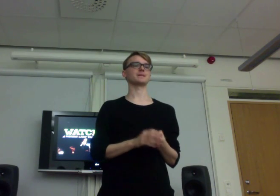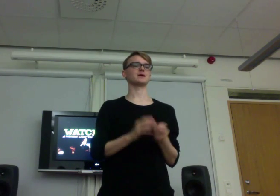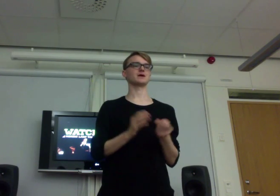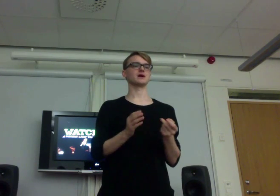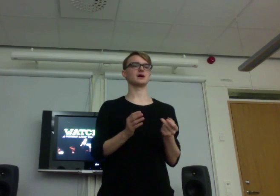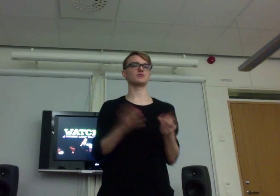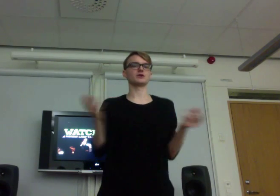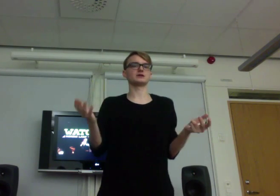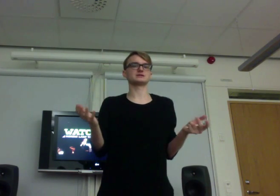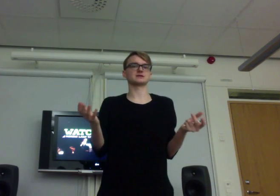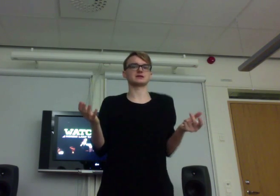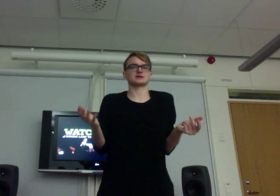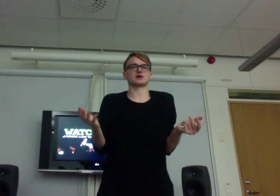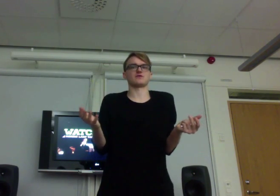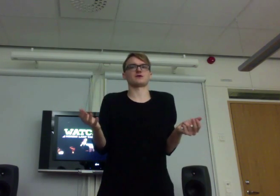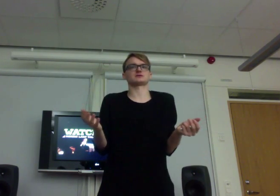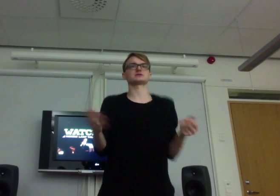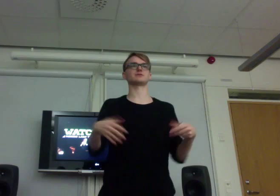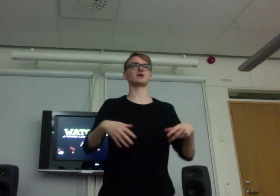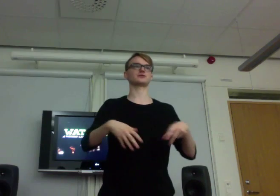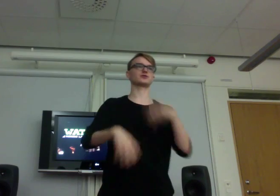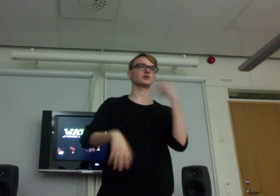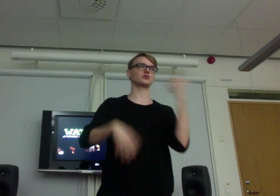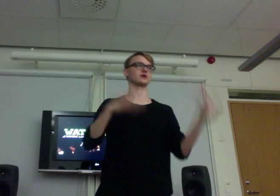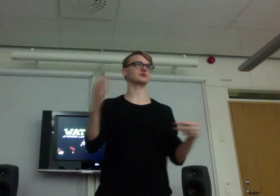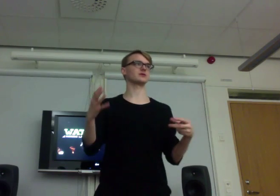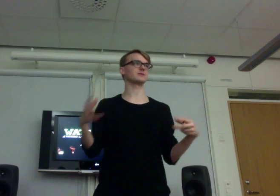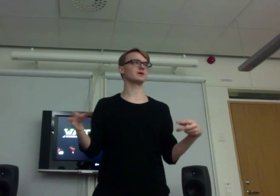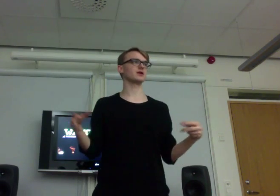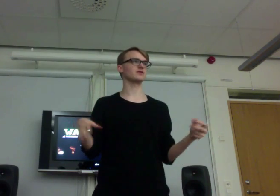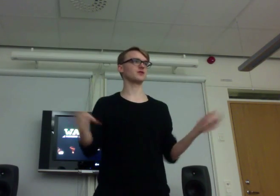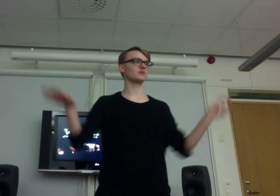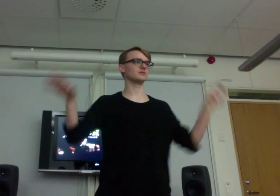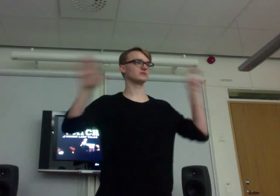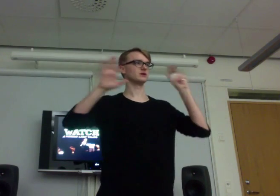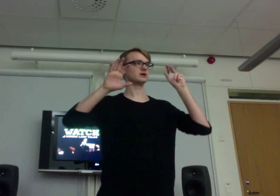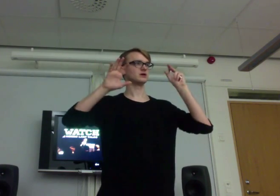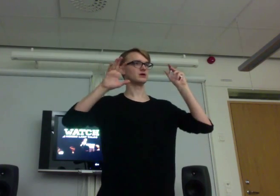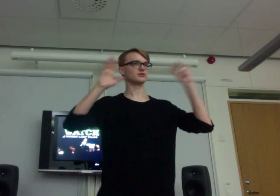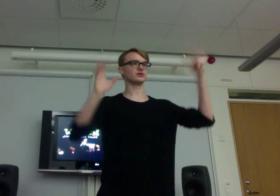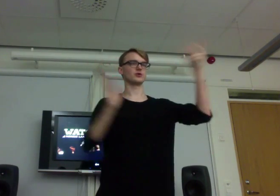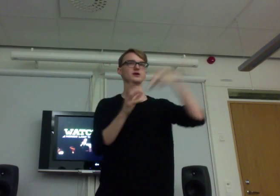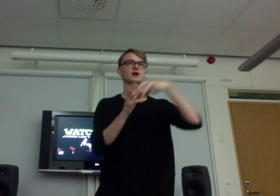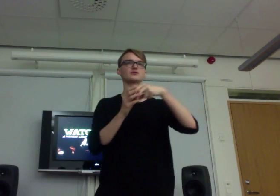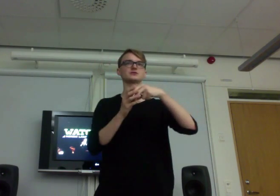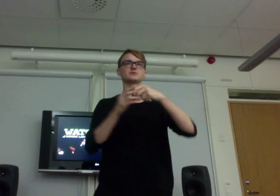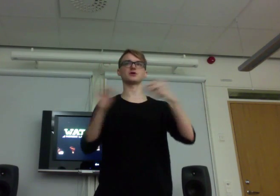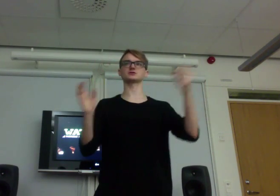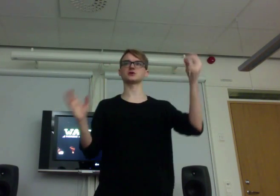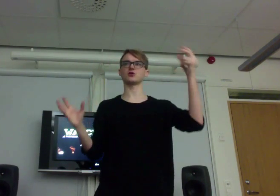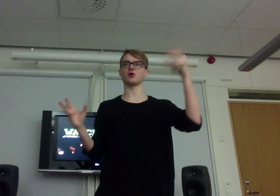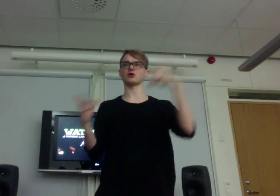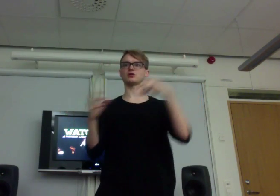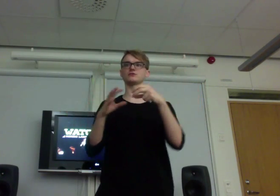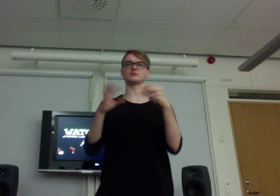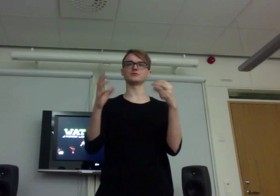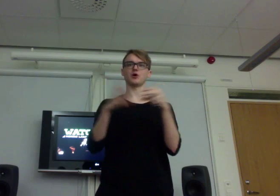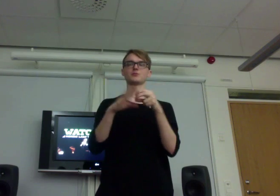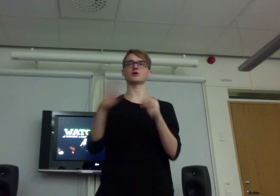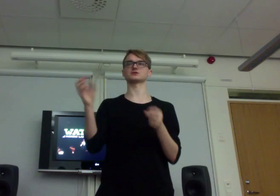And what it is, it's a conference. It's about 200 or 300 people from the Nordic countries. But also all parts of